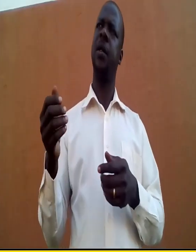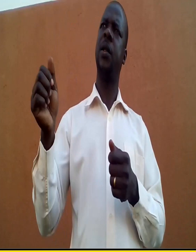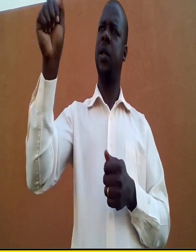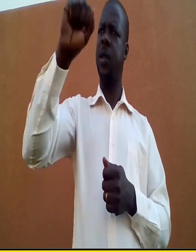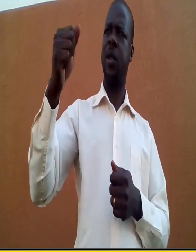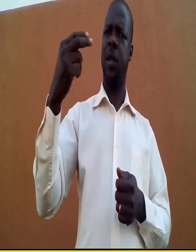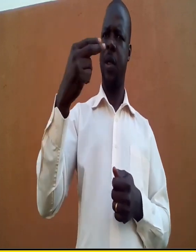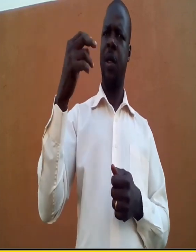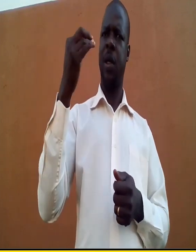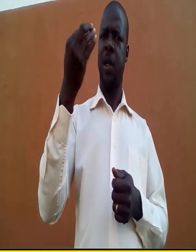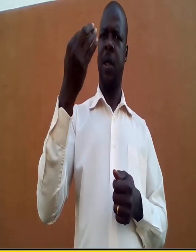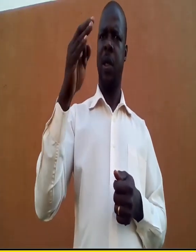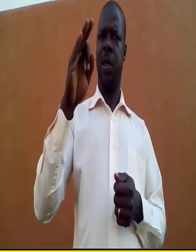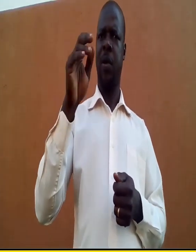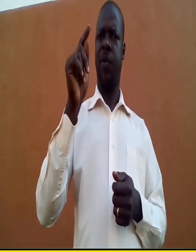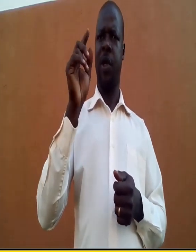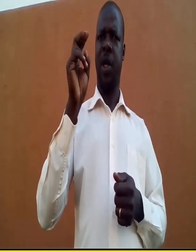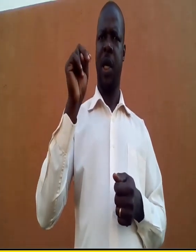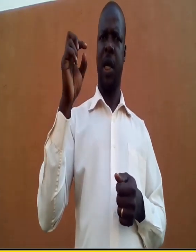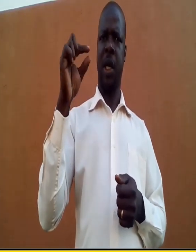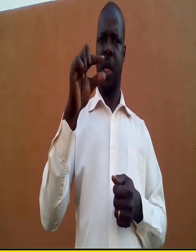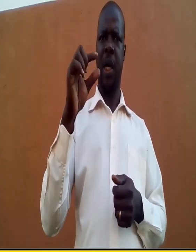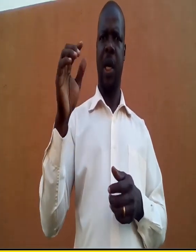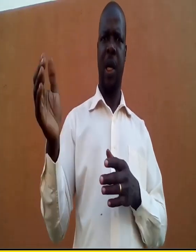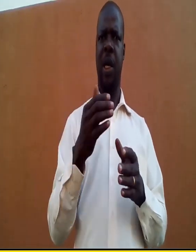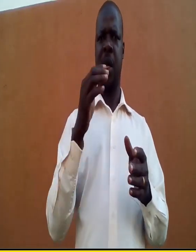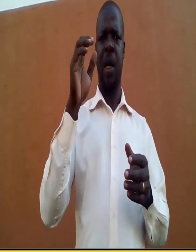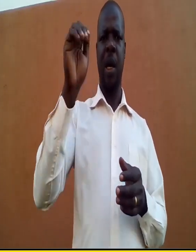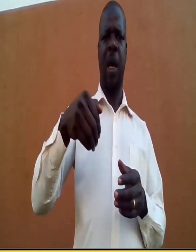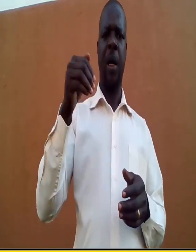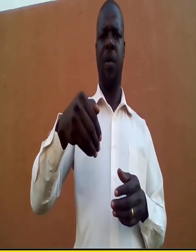The third is shifting cultivation.